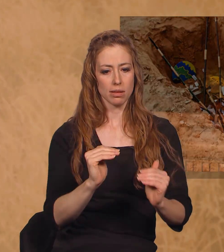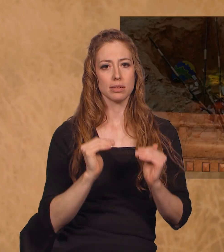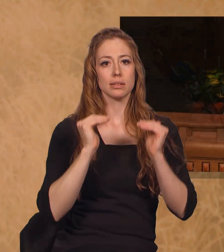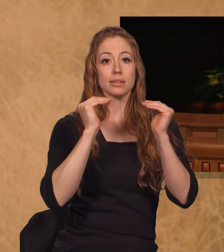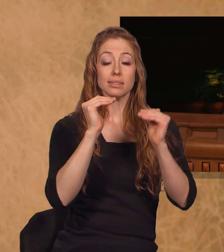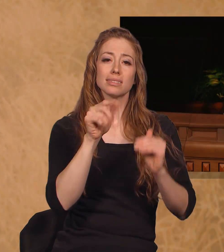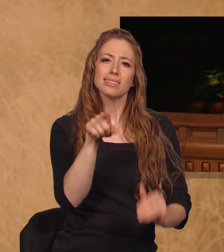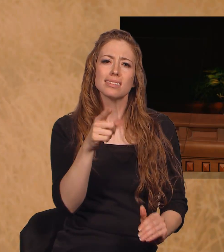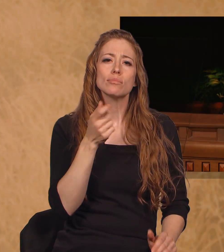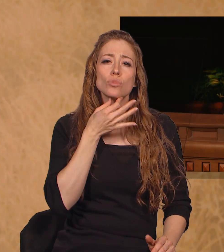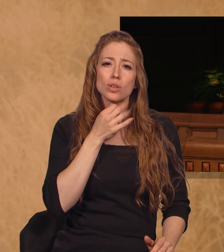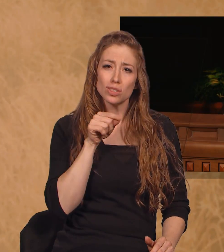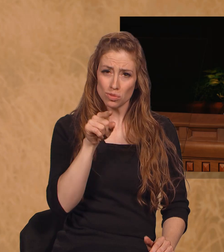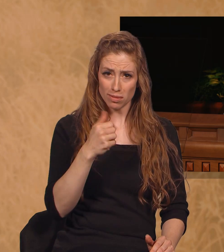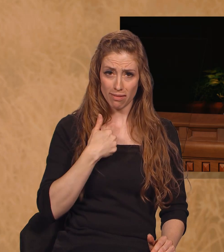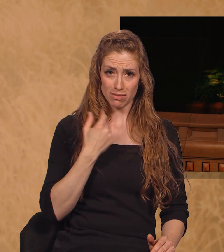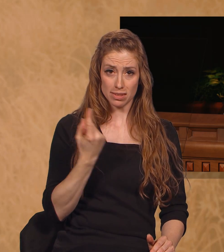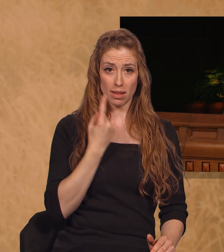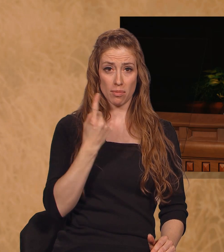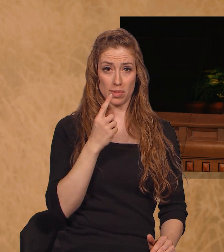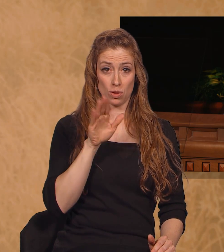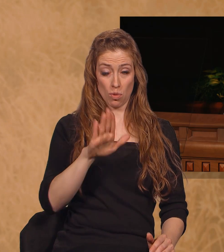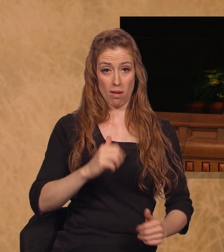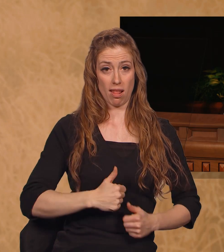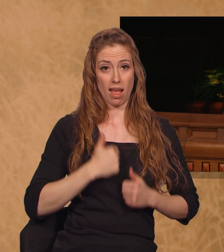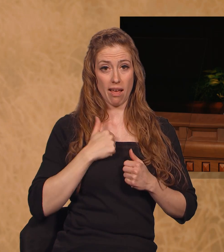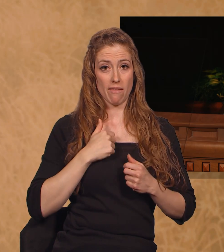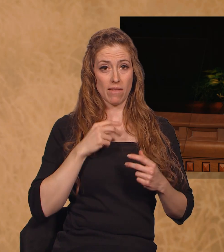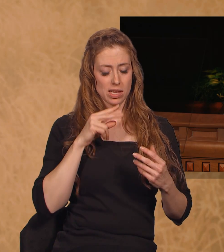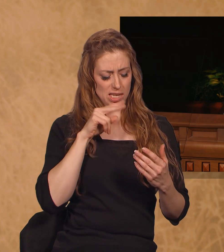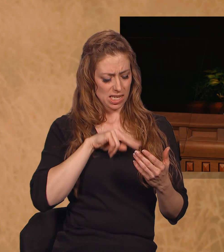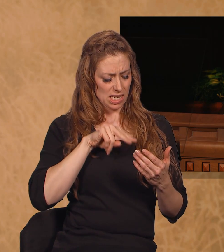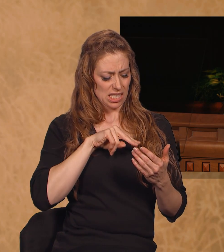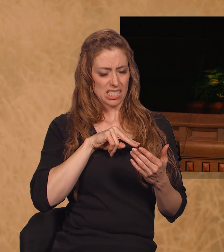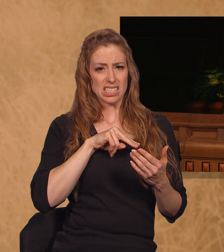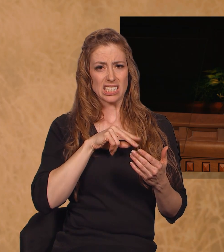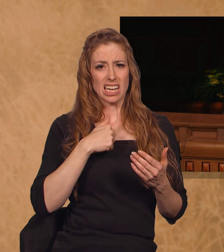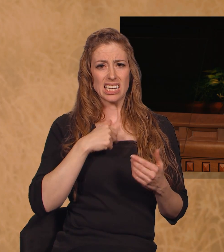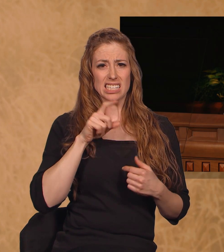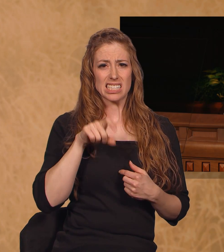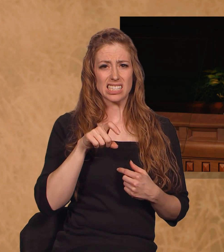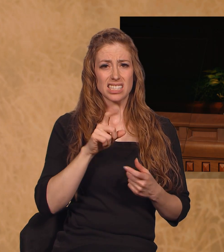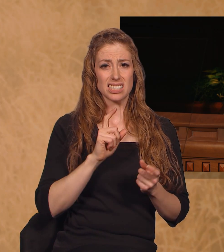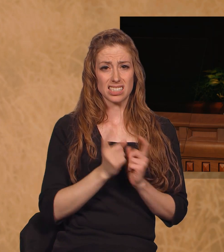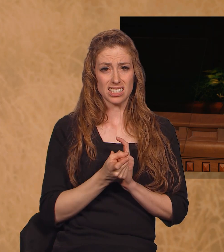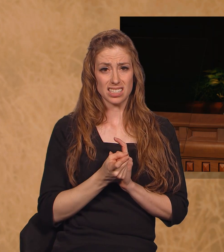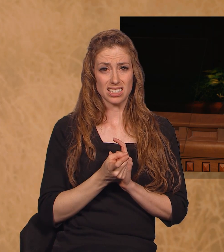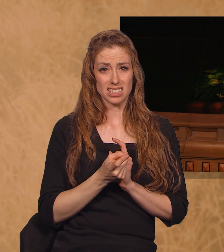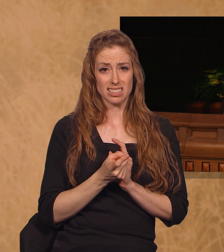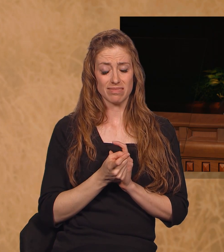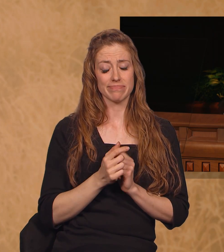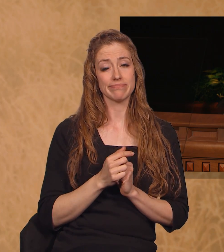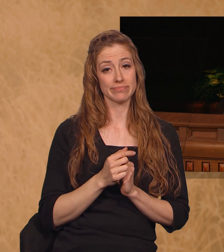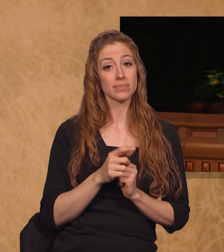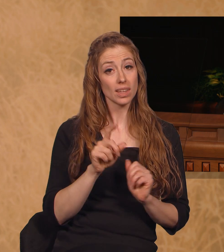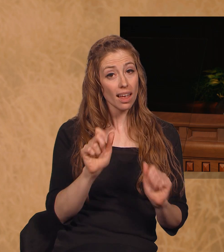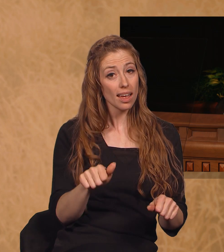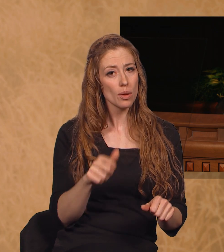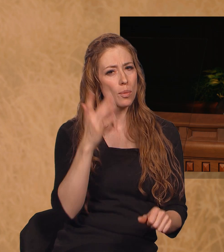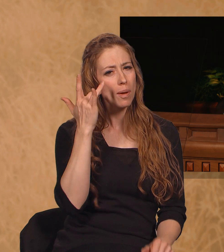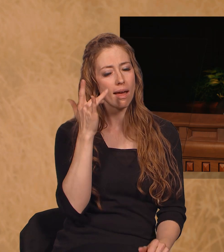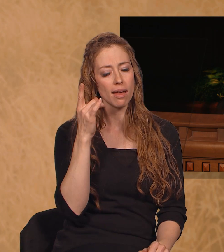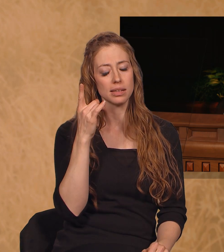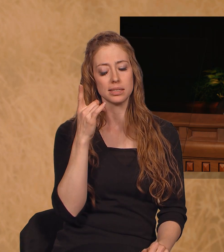Do you have something in your life that you need to change? You can do this. You can repent because